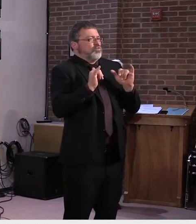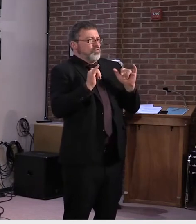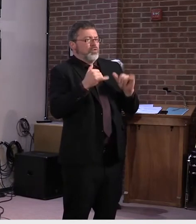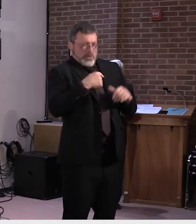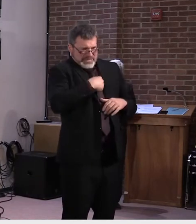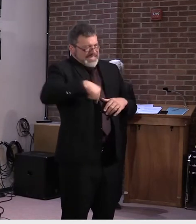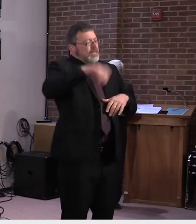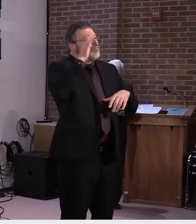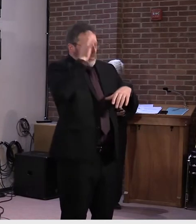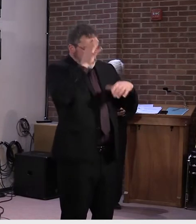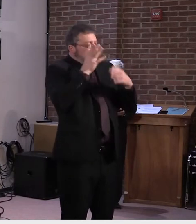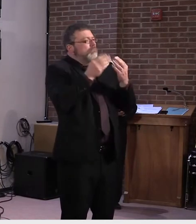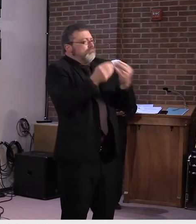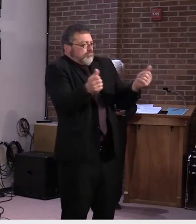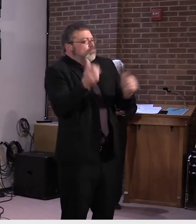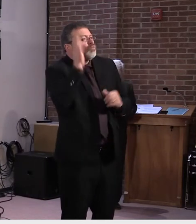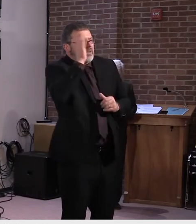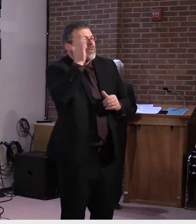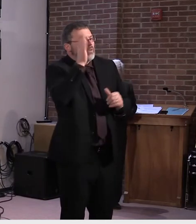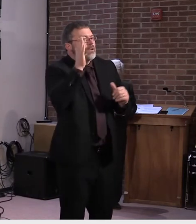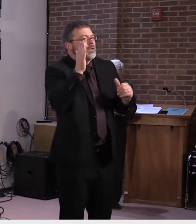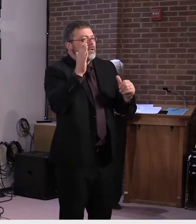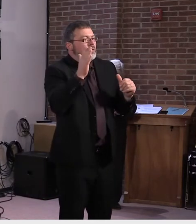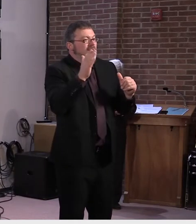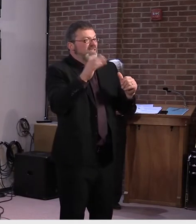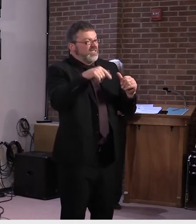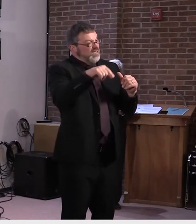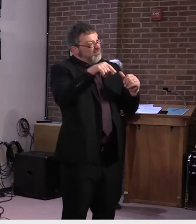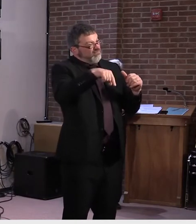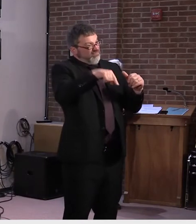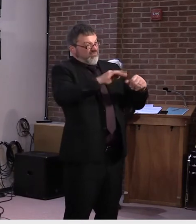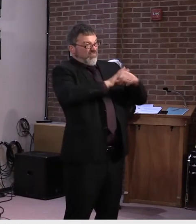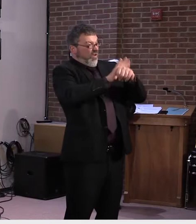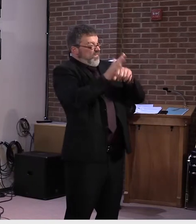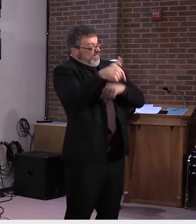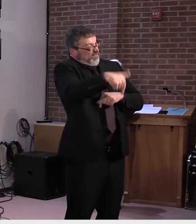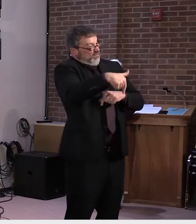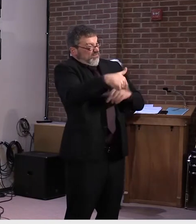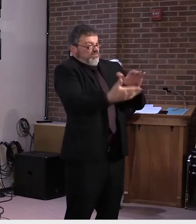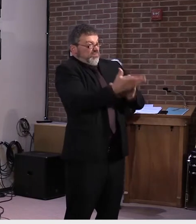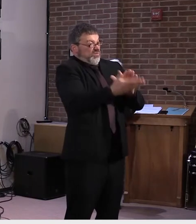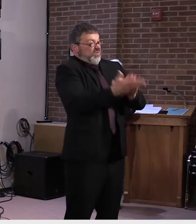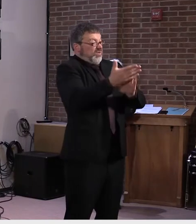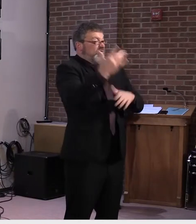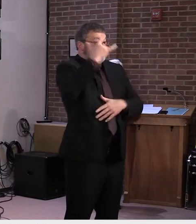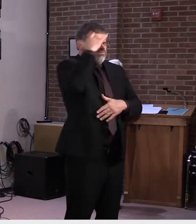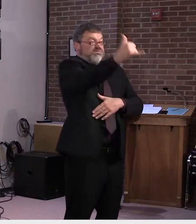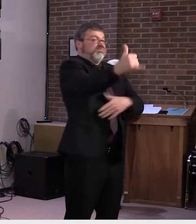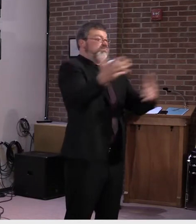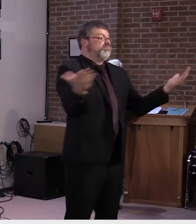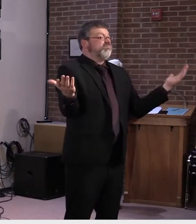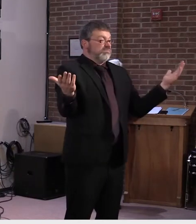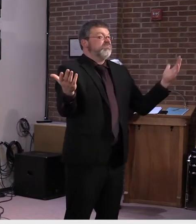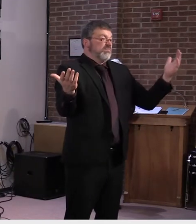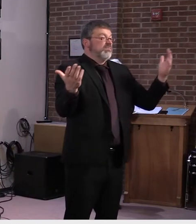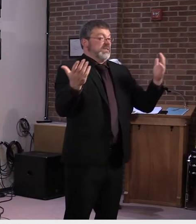we're at the mercy of the virus, and, uh, how long-term this will be, and, uh, and how the, uh, reopening goes.